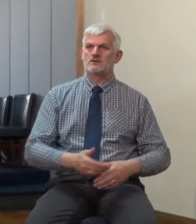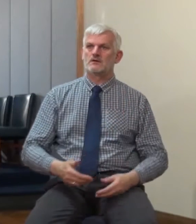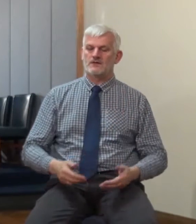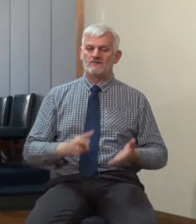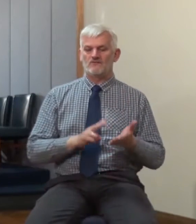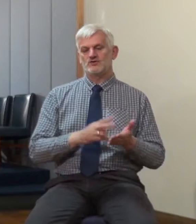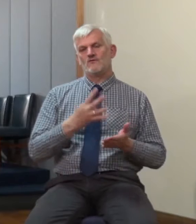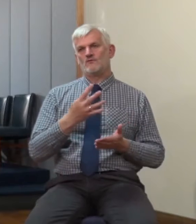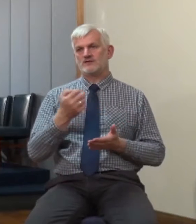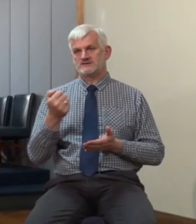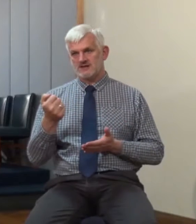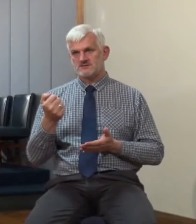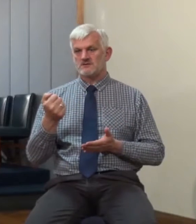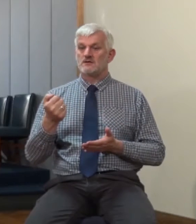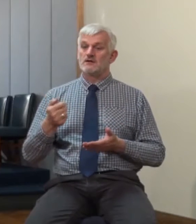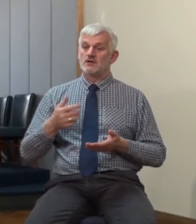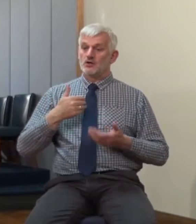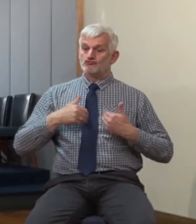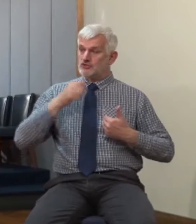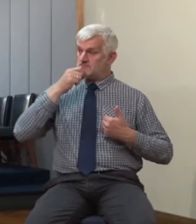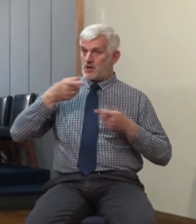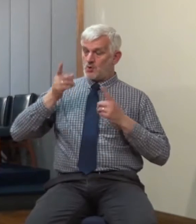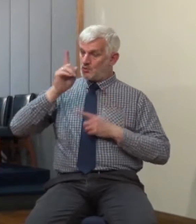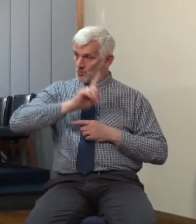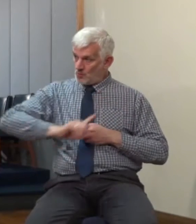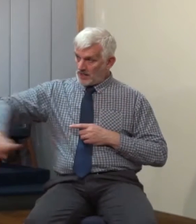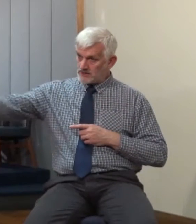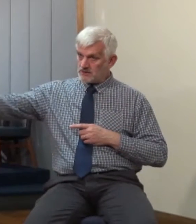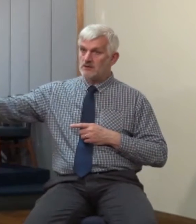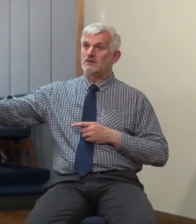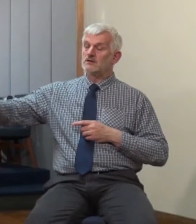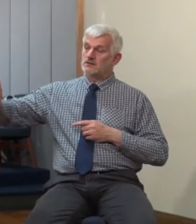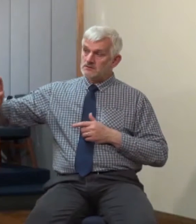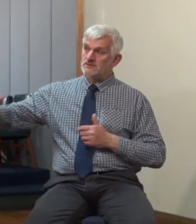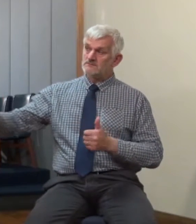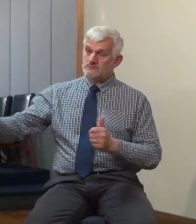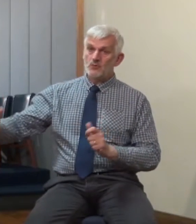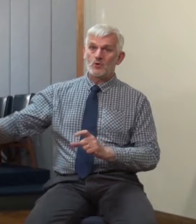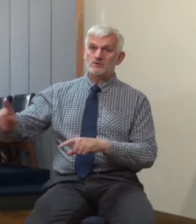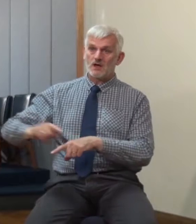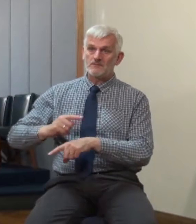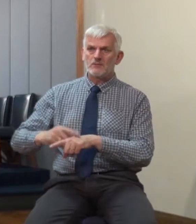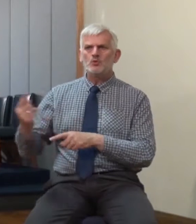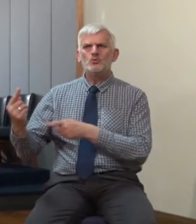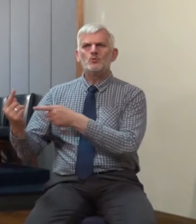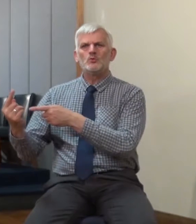whom is Lord the owner when he cometh it's the Lord of course in his return